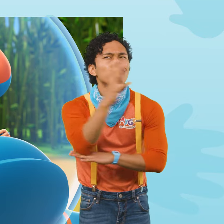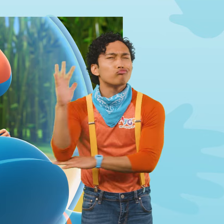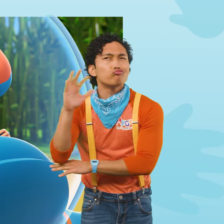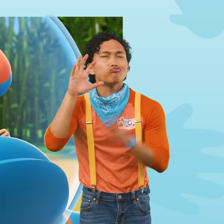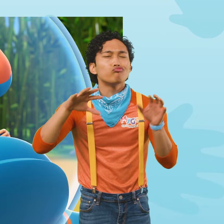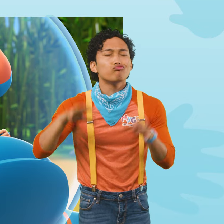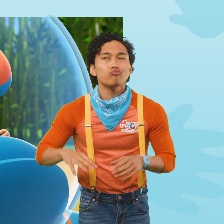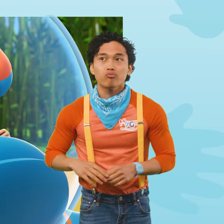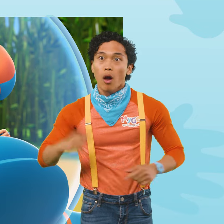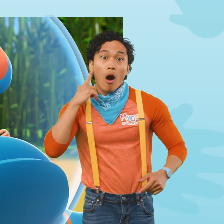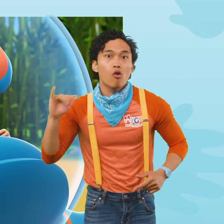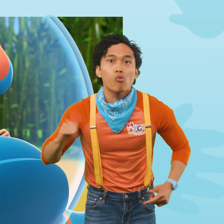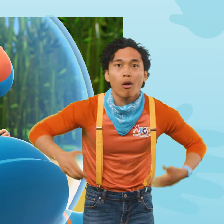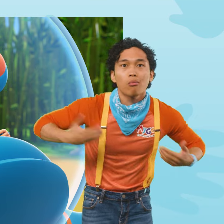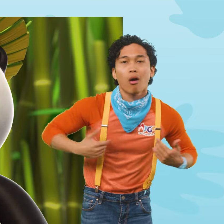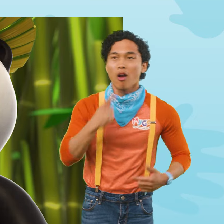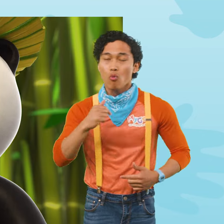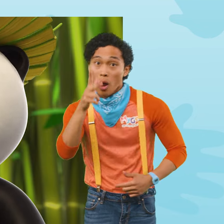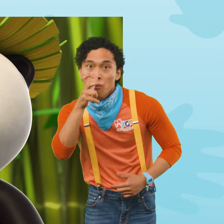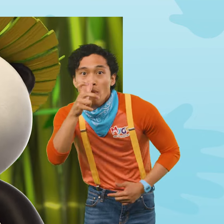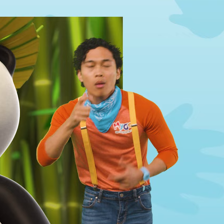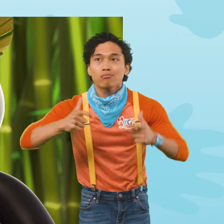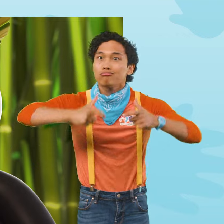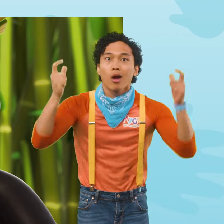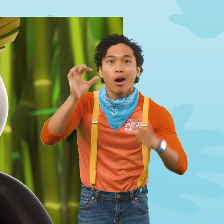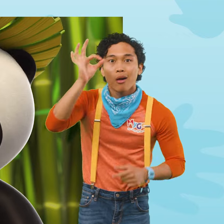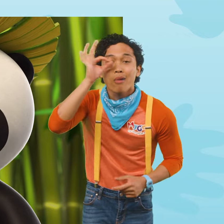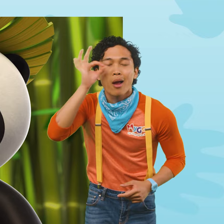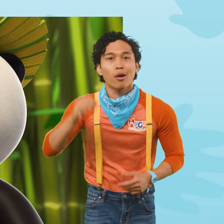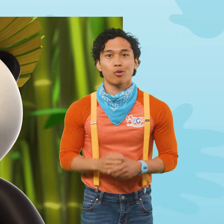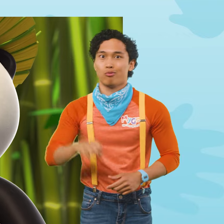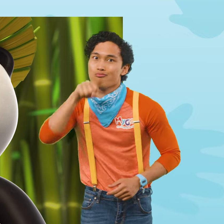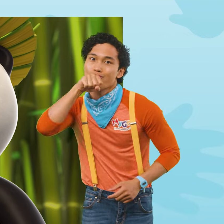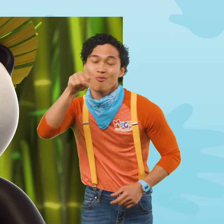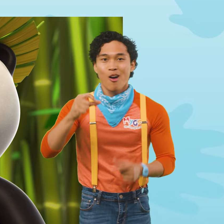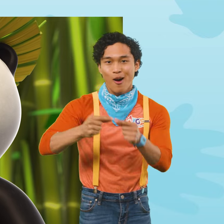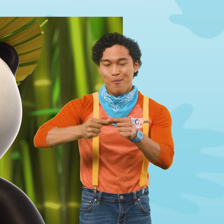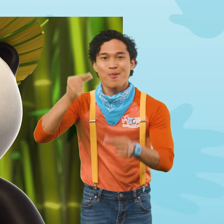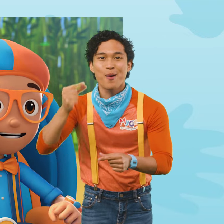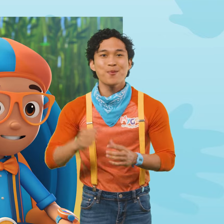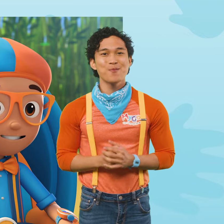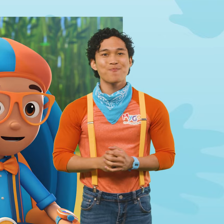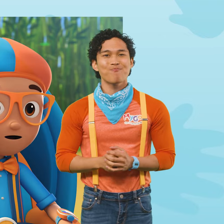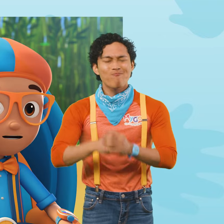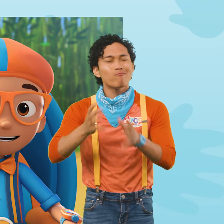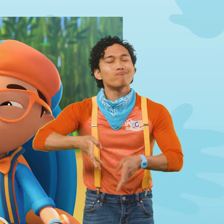monkeys, red beetles, and giant panda bears who love eating bamboo! Ha-ha! Upload answer,